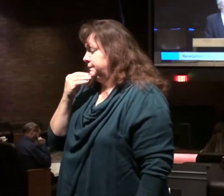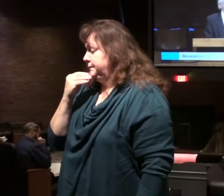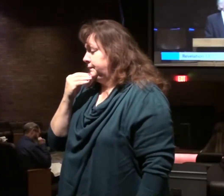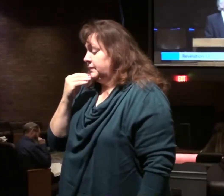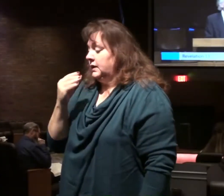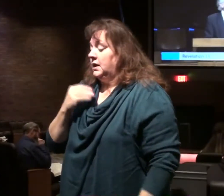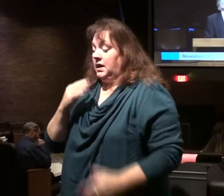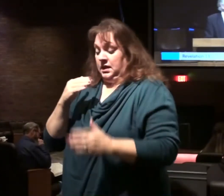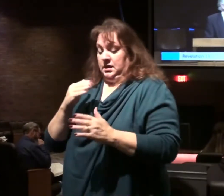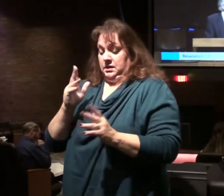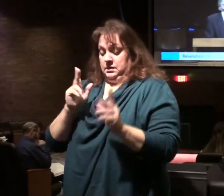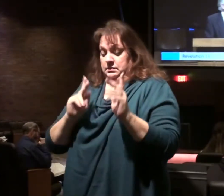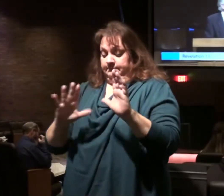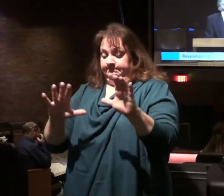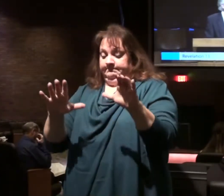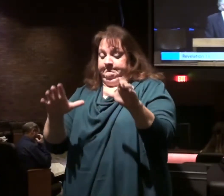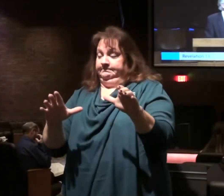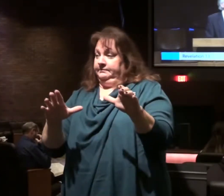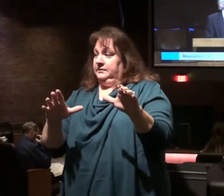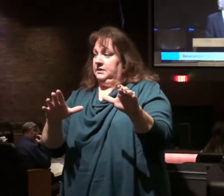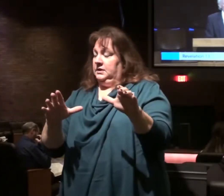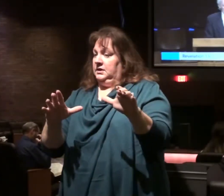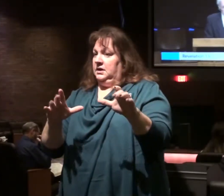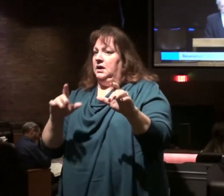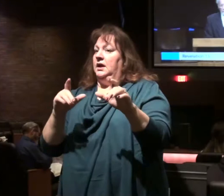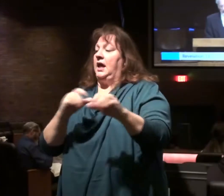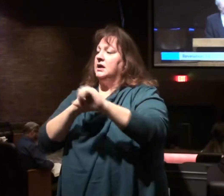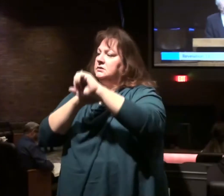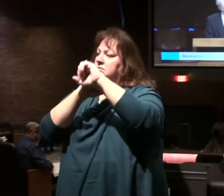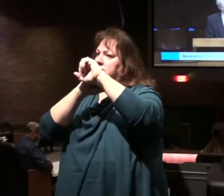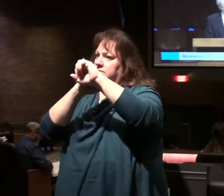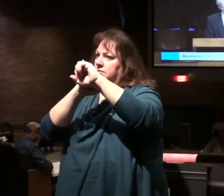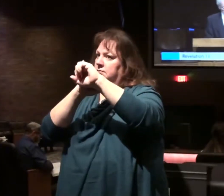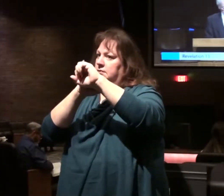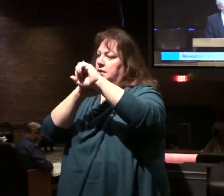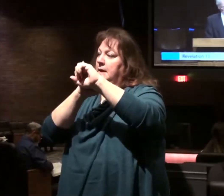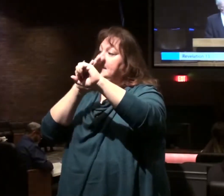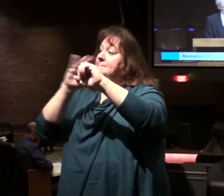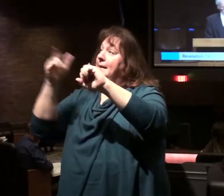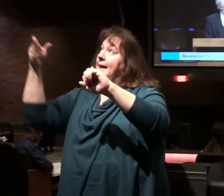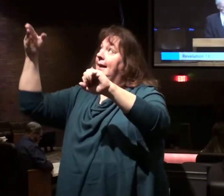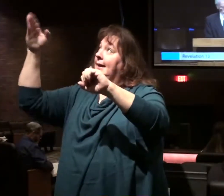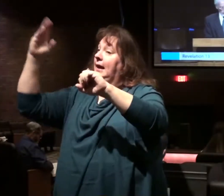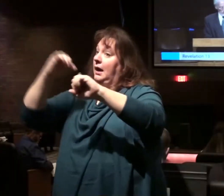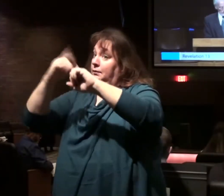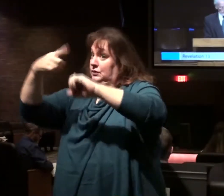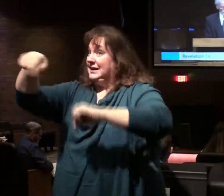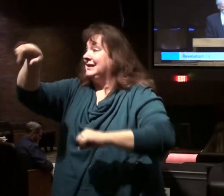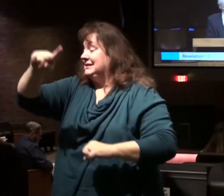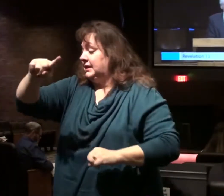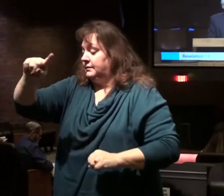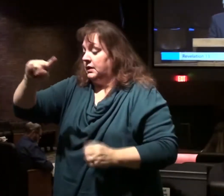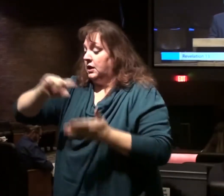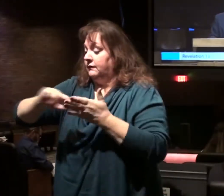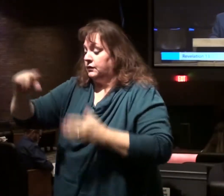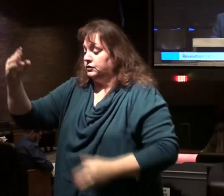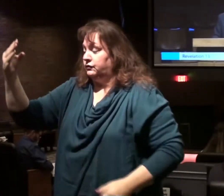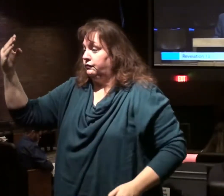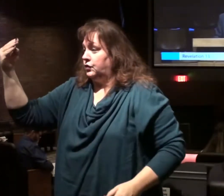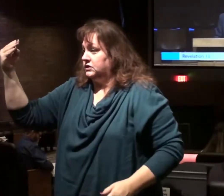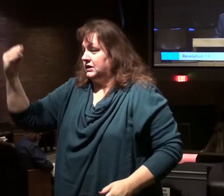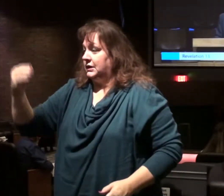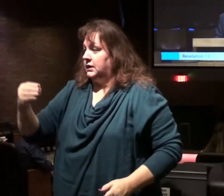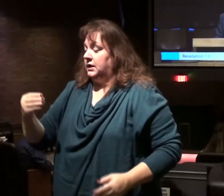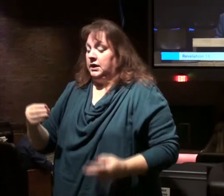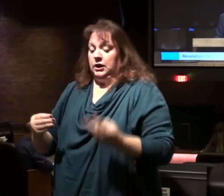And the nation Israel is given a refuge by God. Verse 14. The